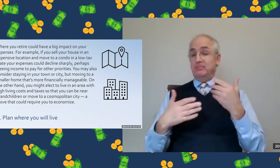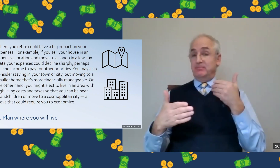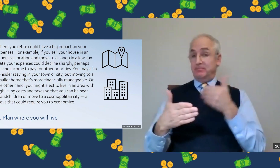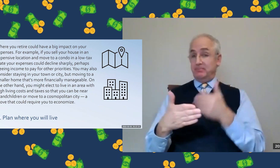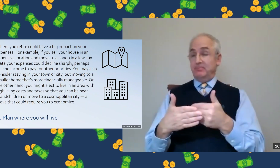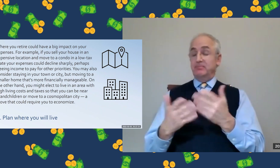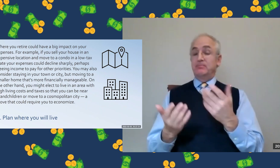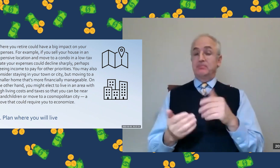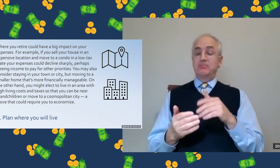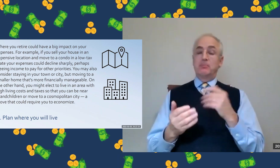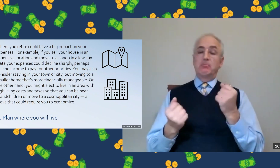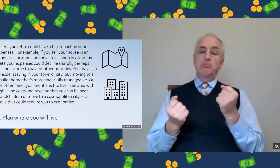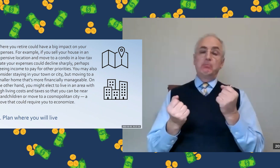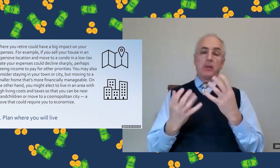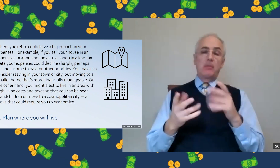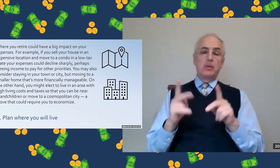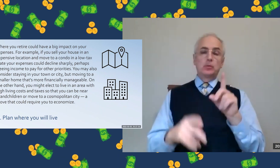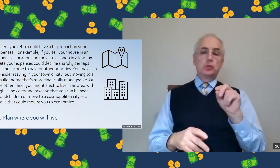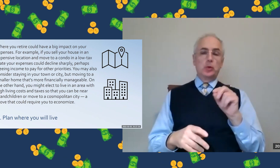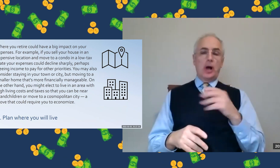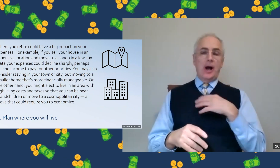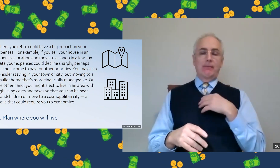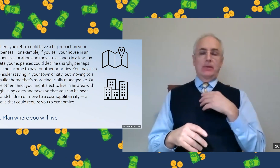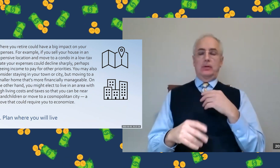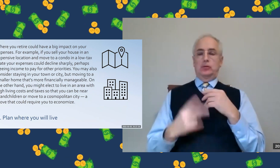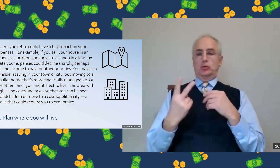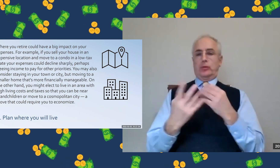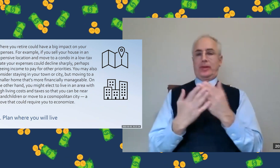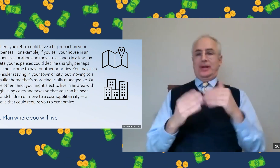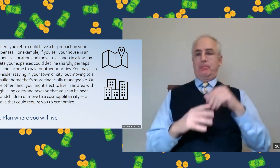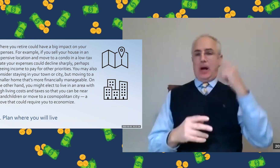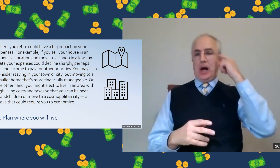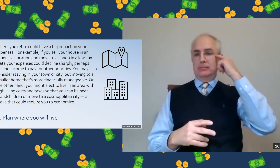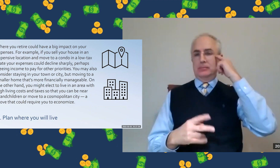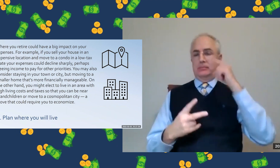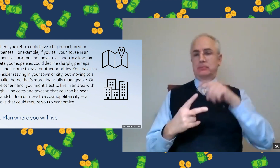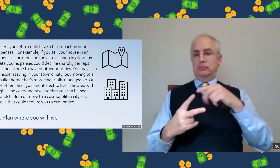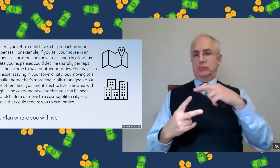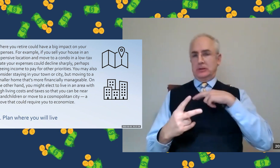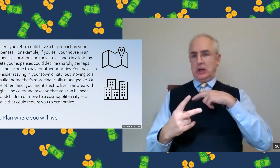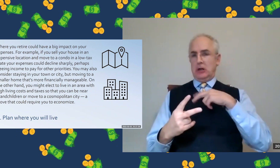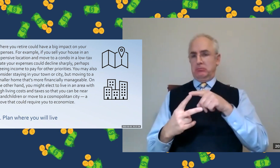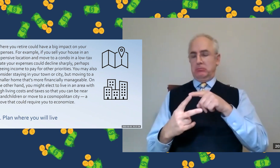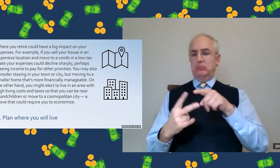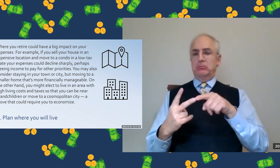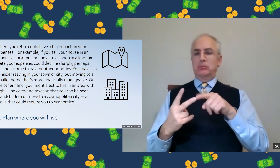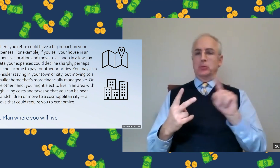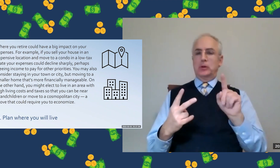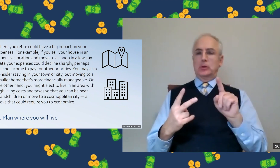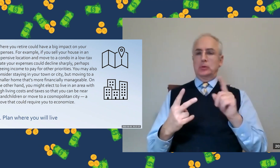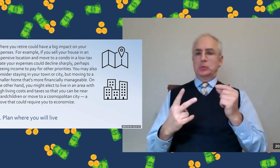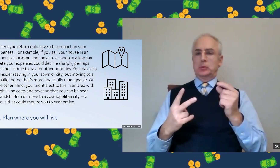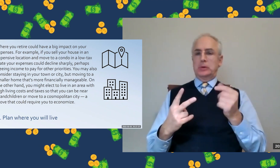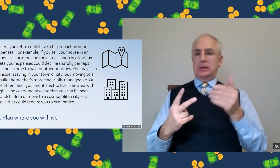This brings me to the topic of lots of people have a couple things in mind when they retire.